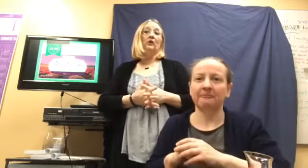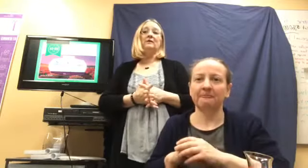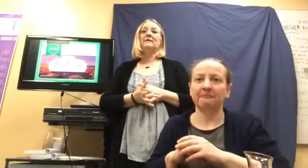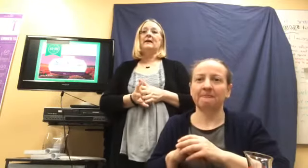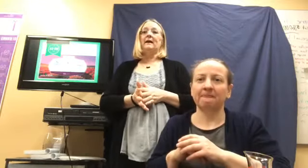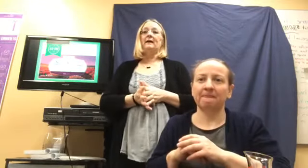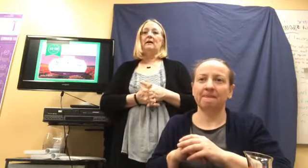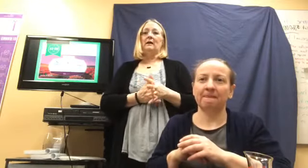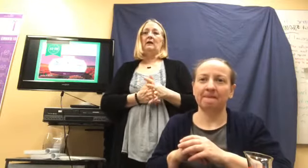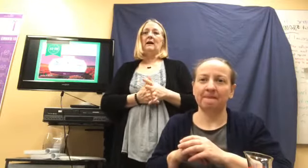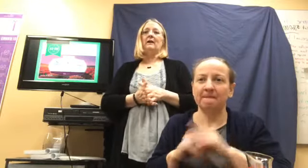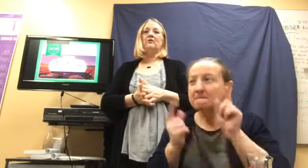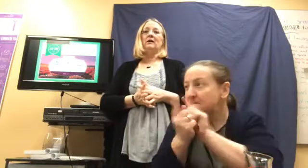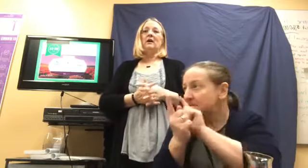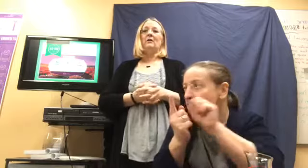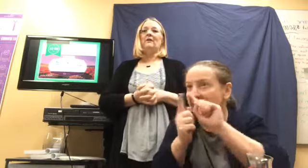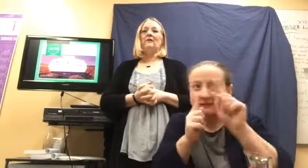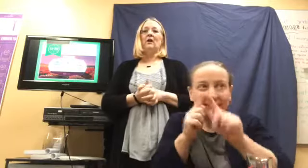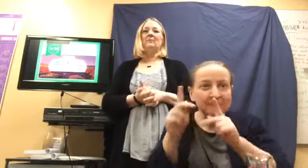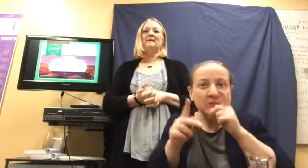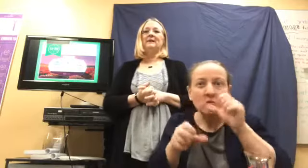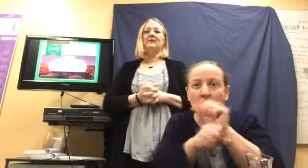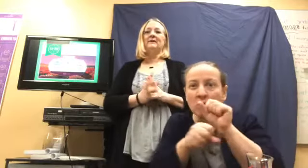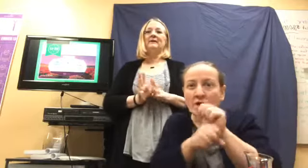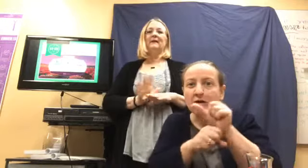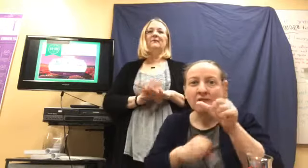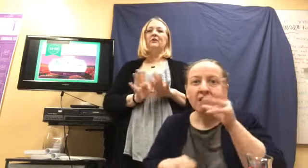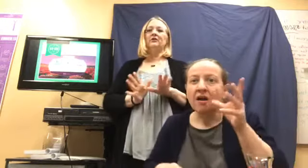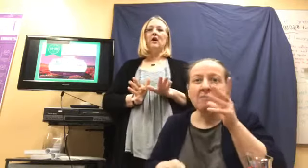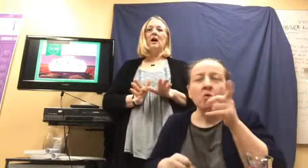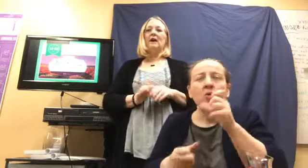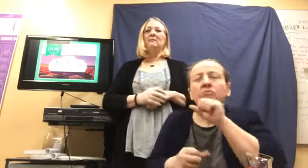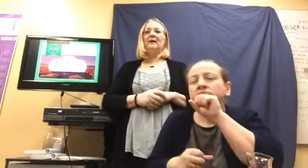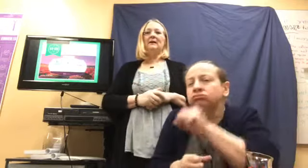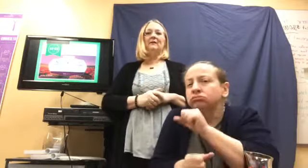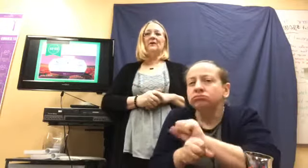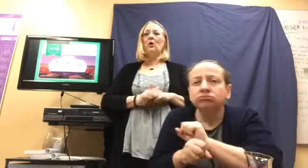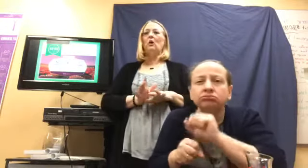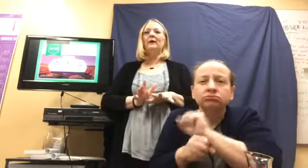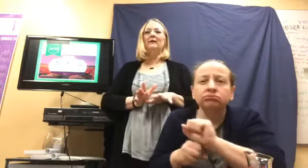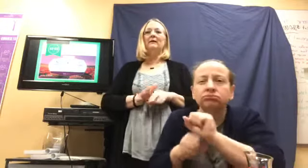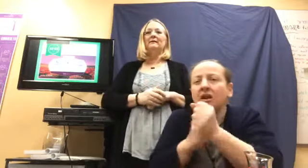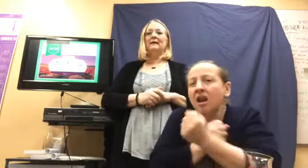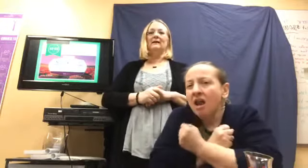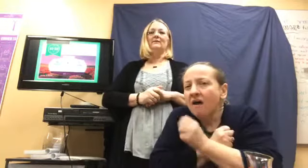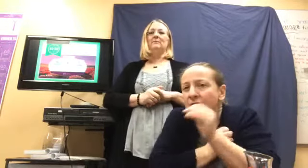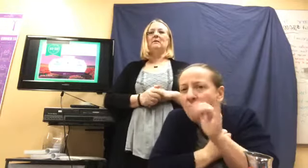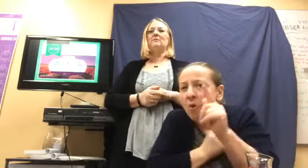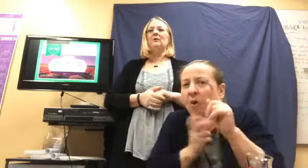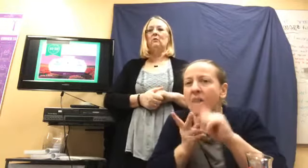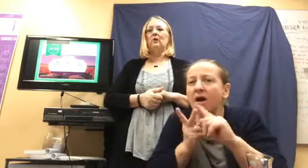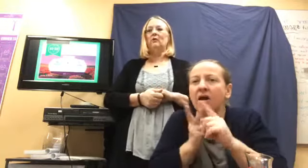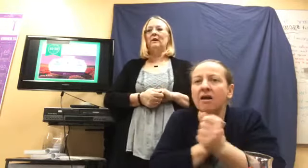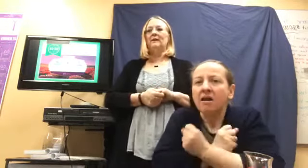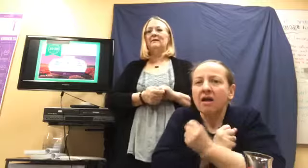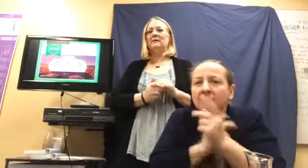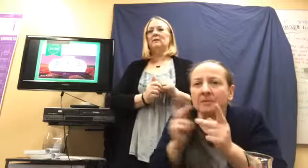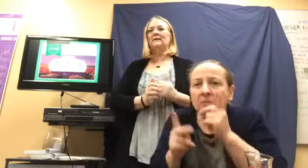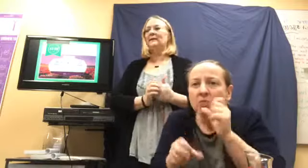that are actually on the farms that just love their job. They love the oils. They love the people they work with. So it's a